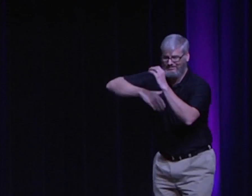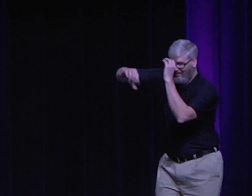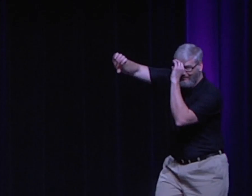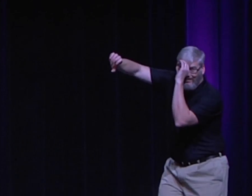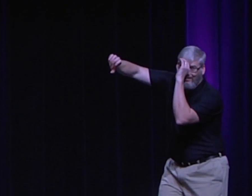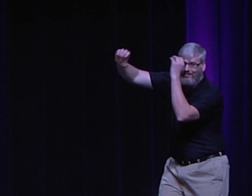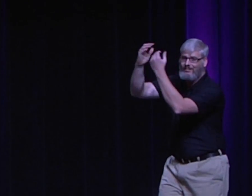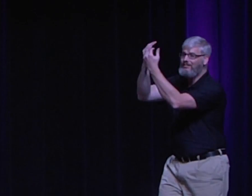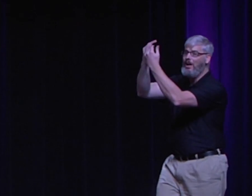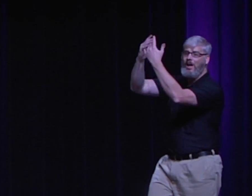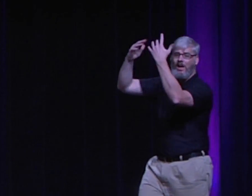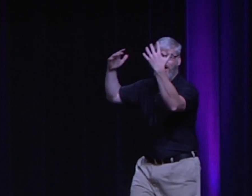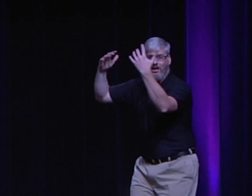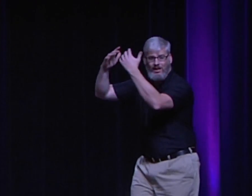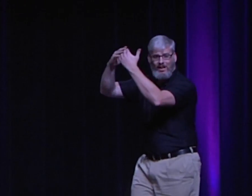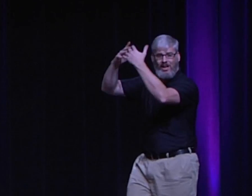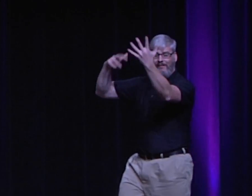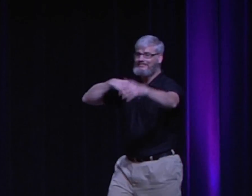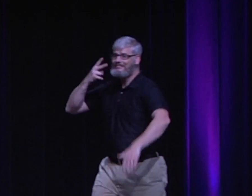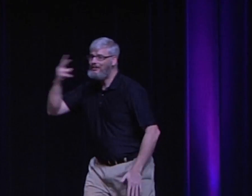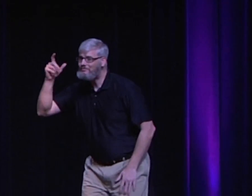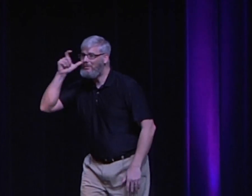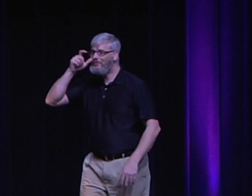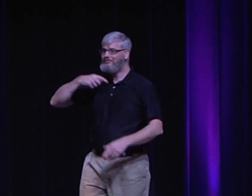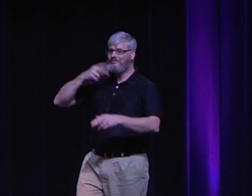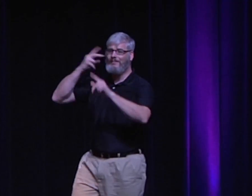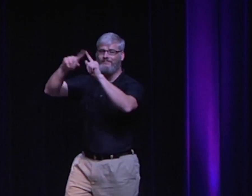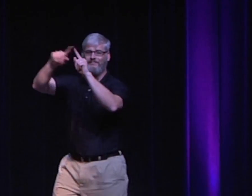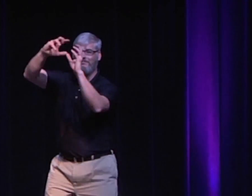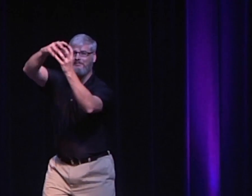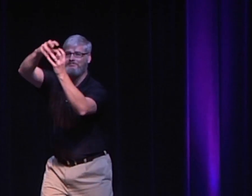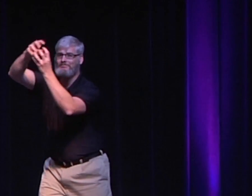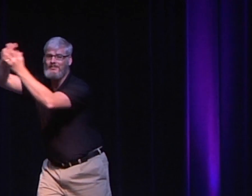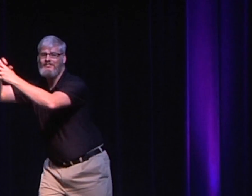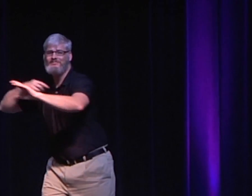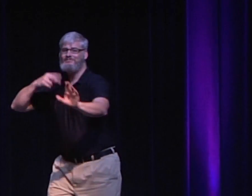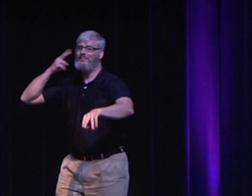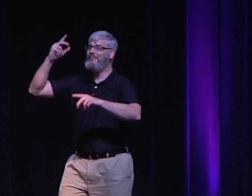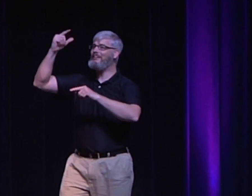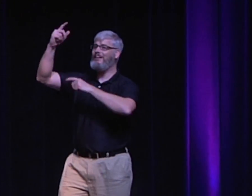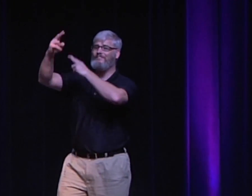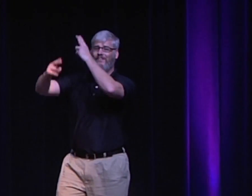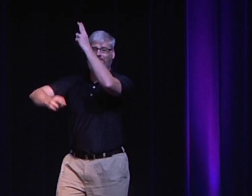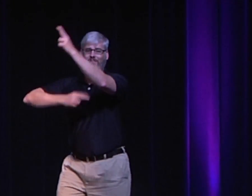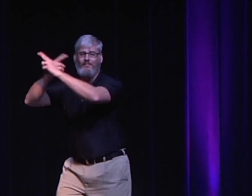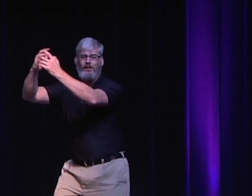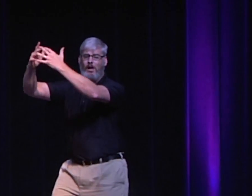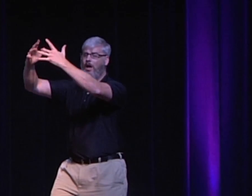sky. So then we created a telescope, and we started to look through the heavens and to the stars, and we saw all the different